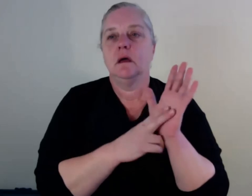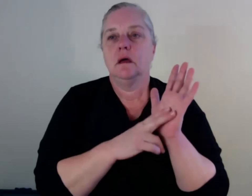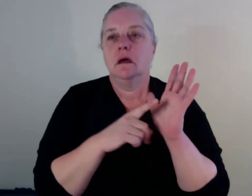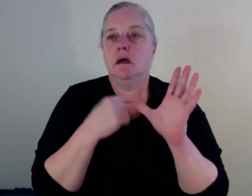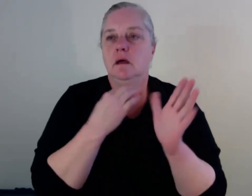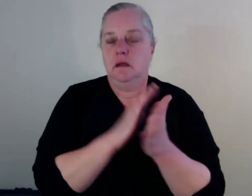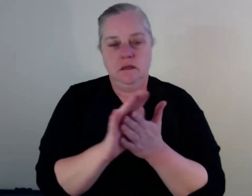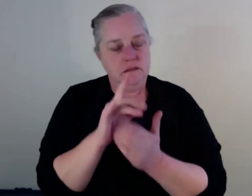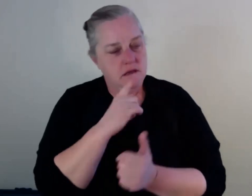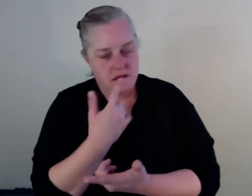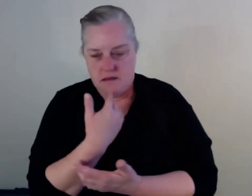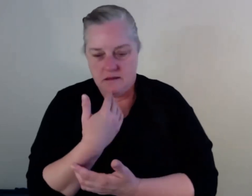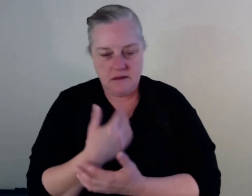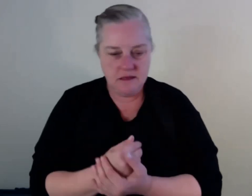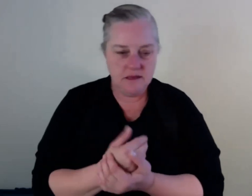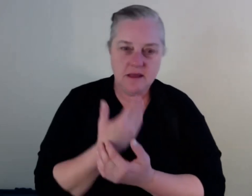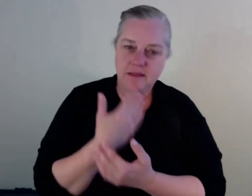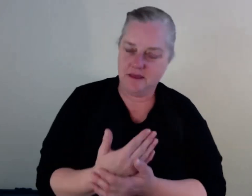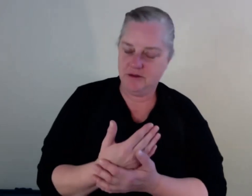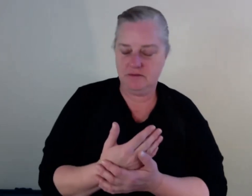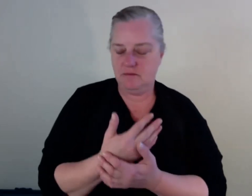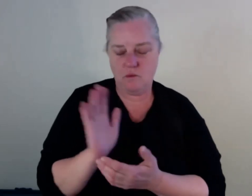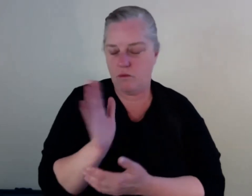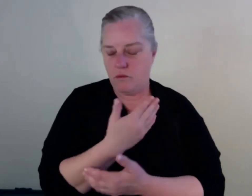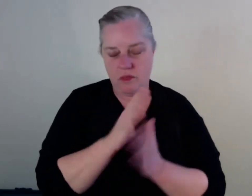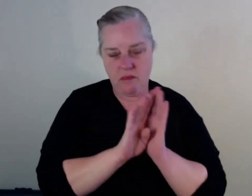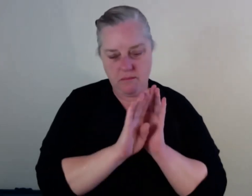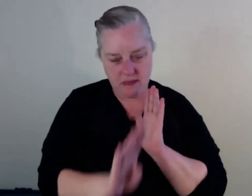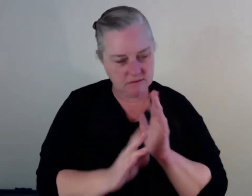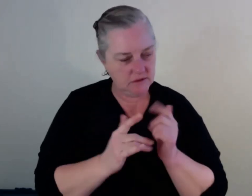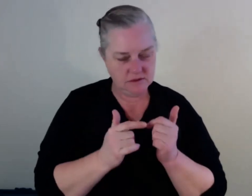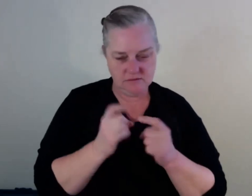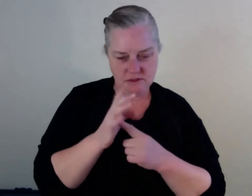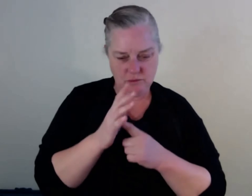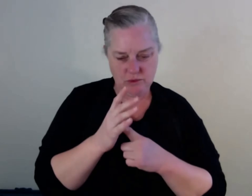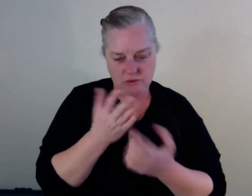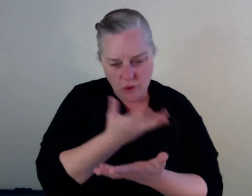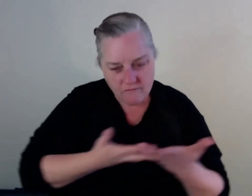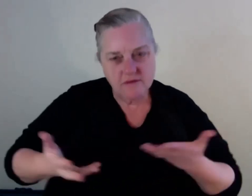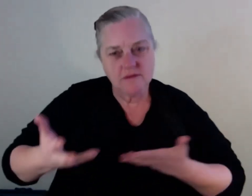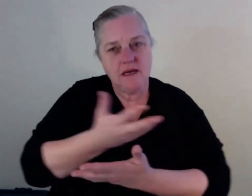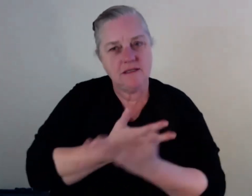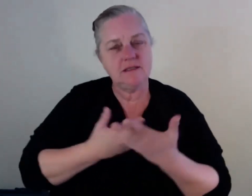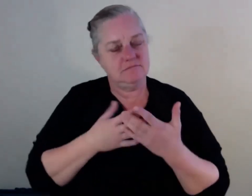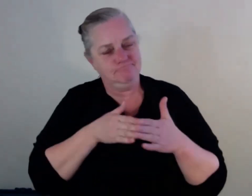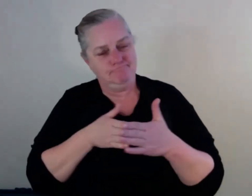barriers to alcohol, the drug support services, and also what are some of the things alcohol, the drug support services can do to